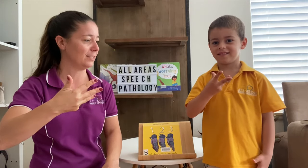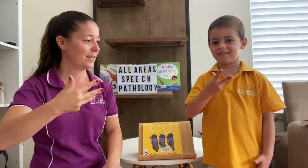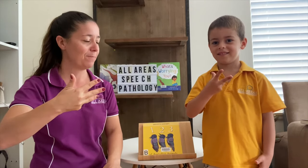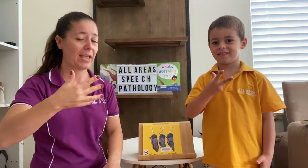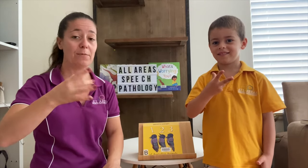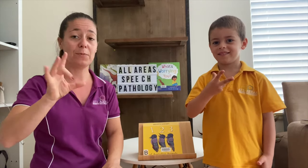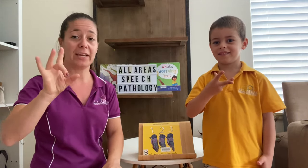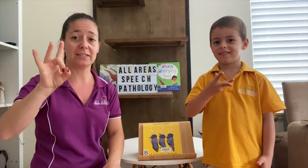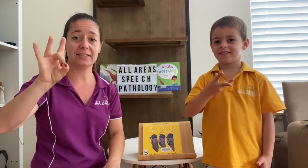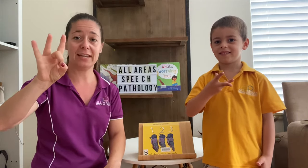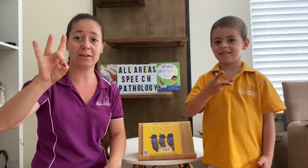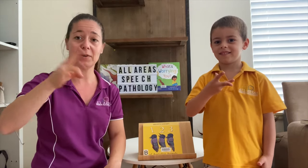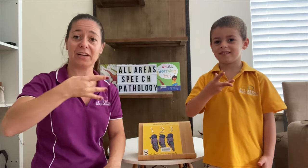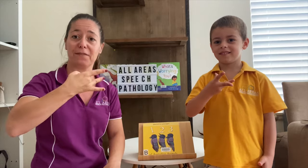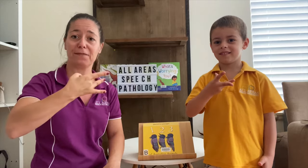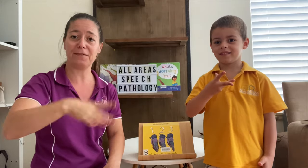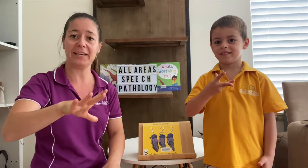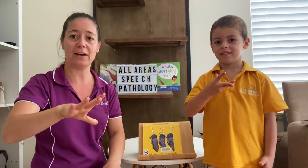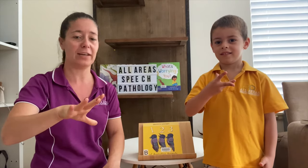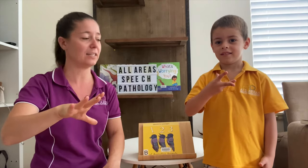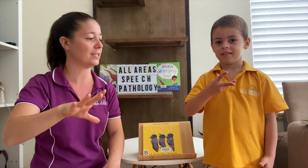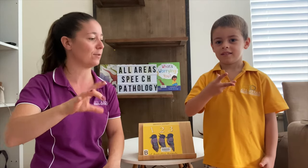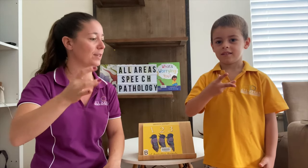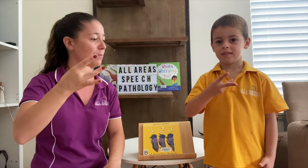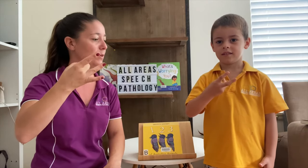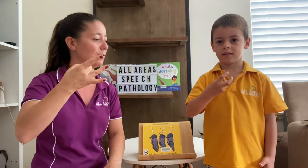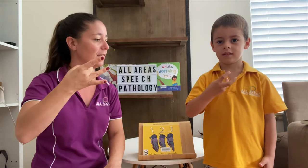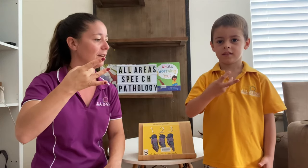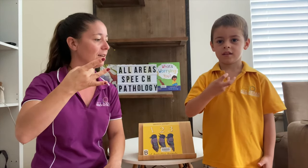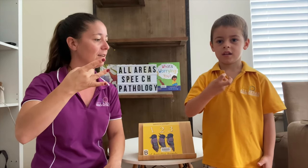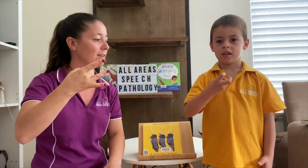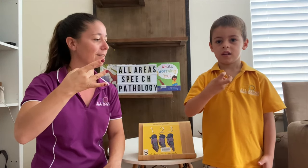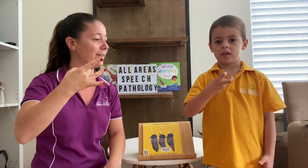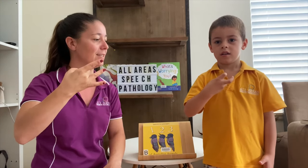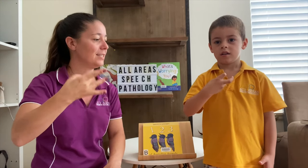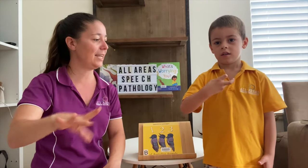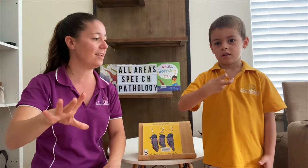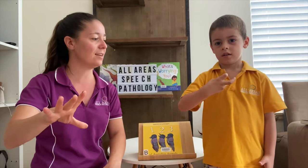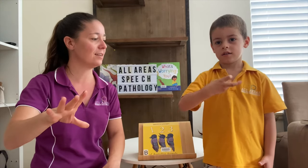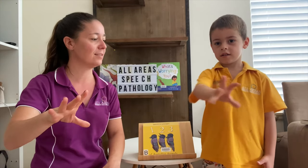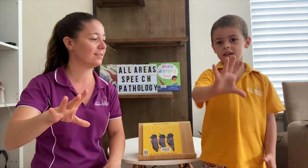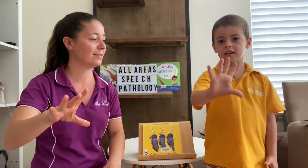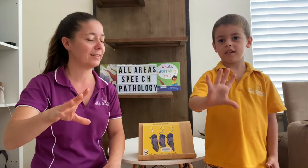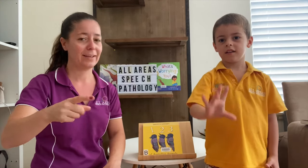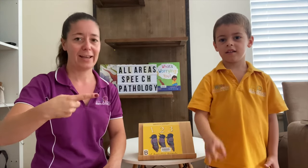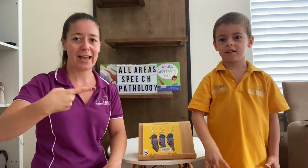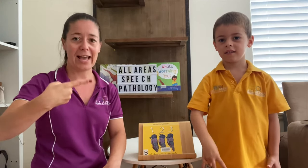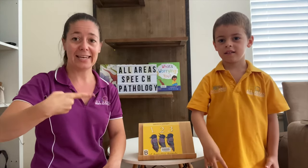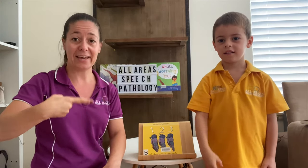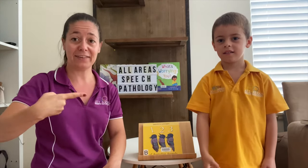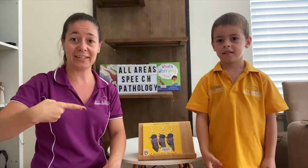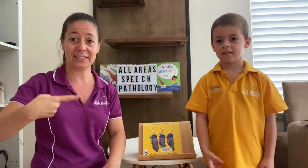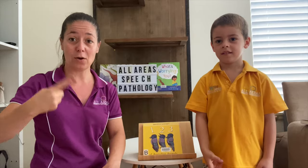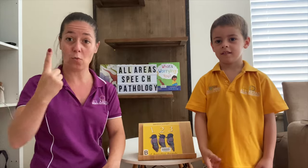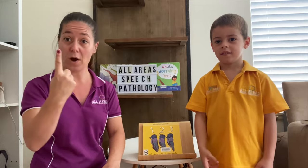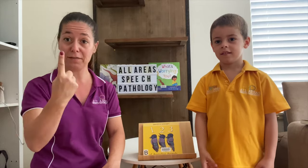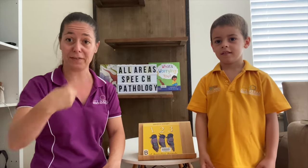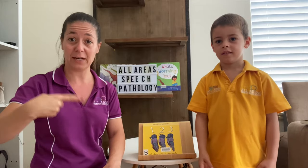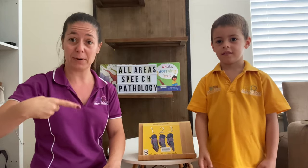And when we get to 10, we're going to flick our hand out with our middle finger. 10, 11 is a one finger but